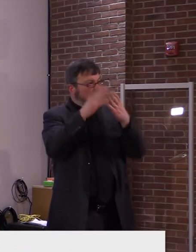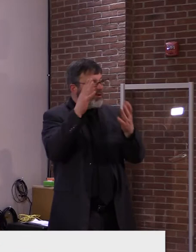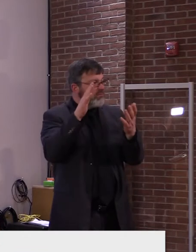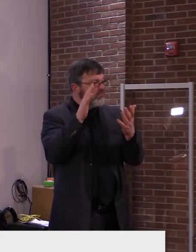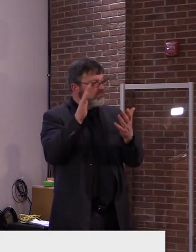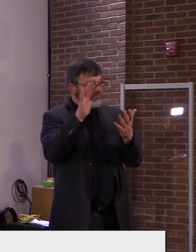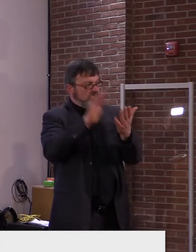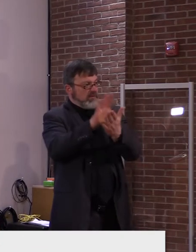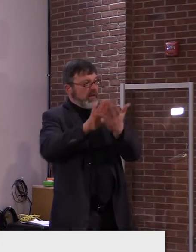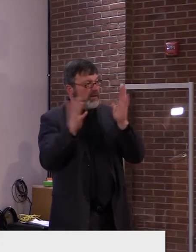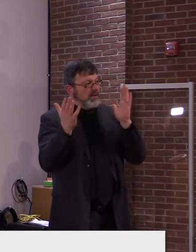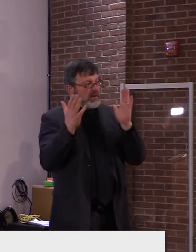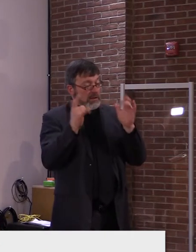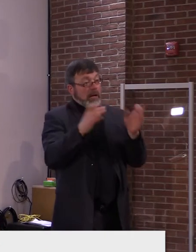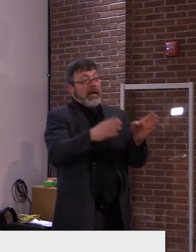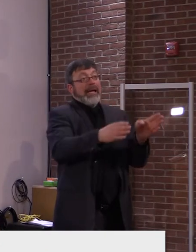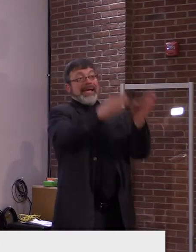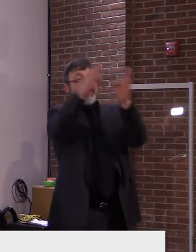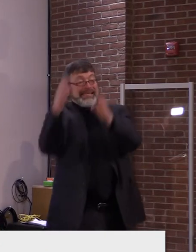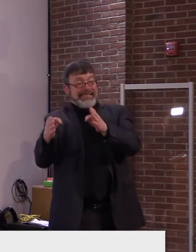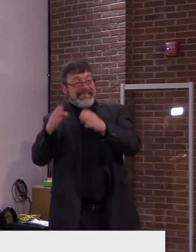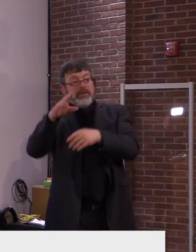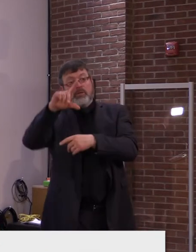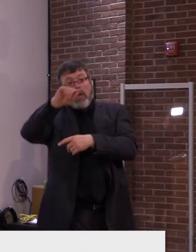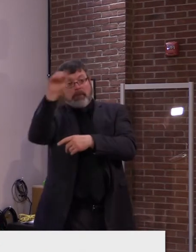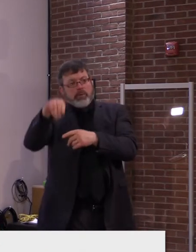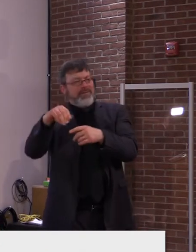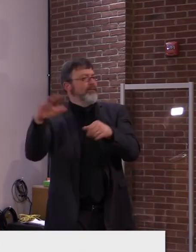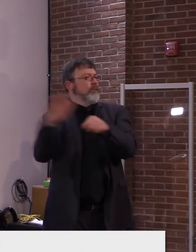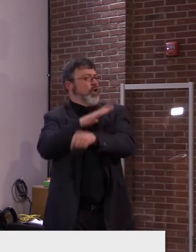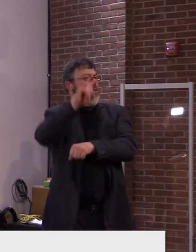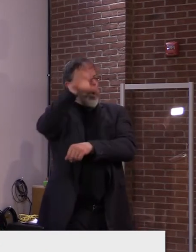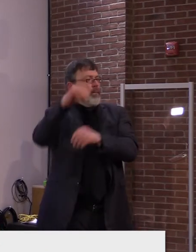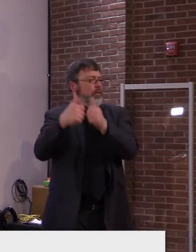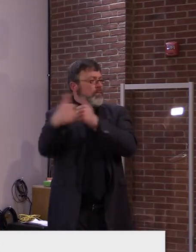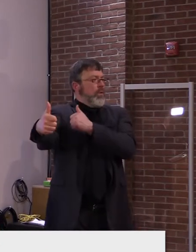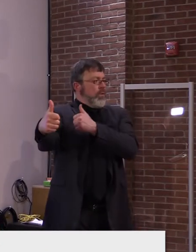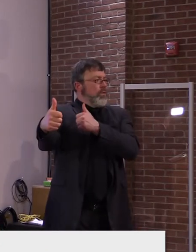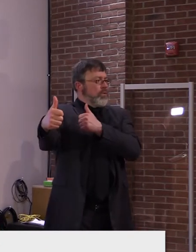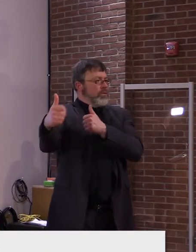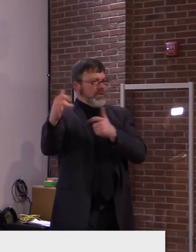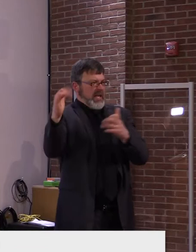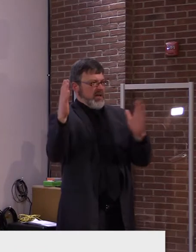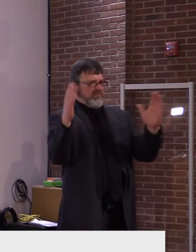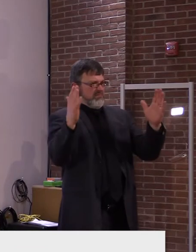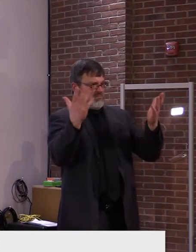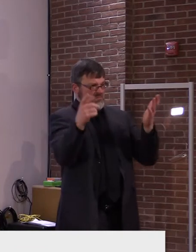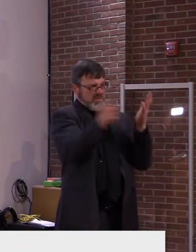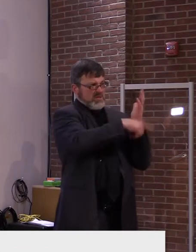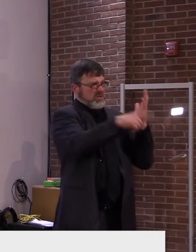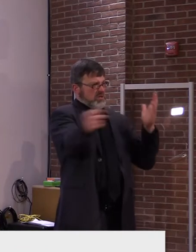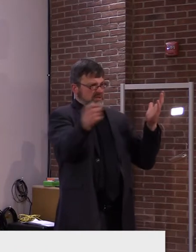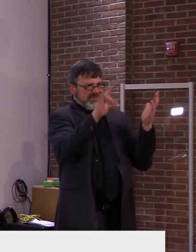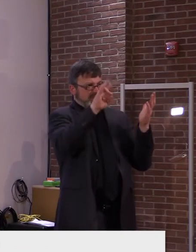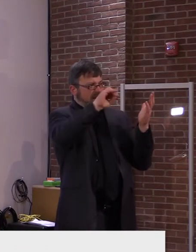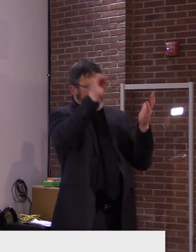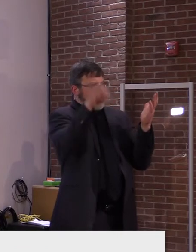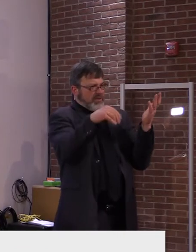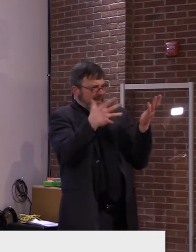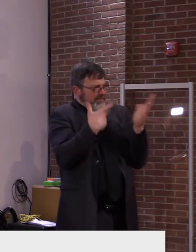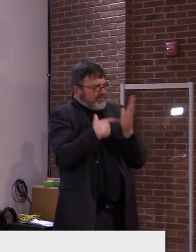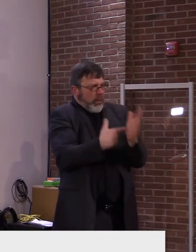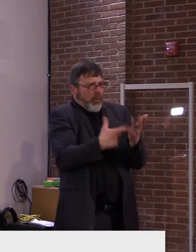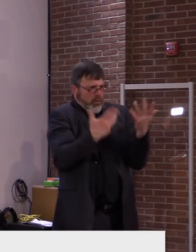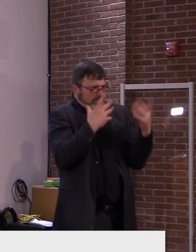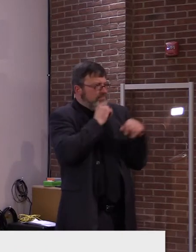which are remote, uh, the rest, 50% are a hybrid. So we've already proven ourselves, uh, in some